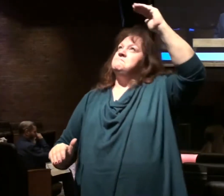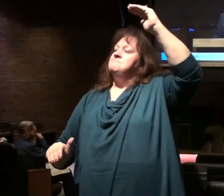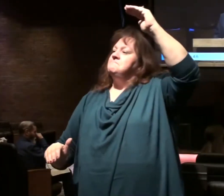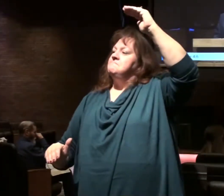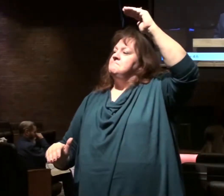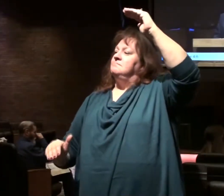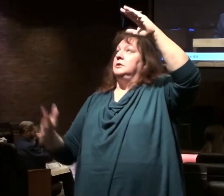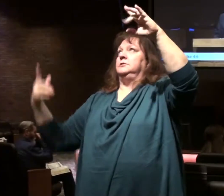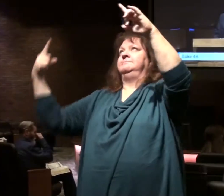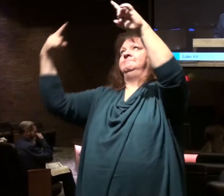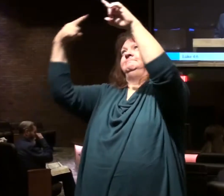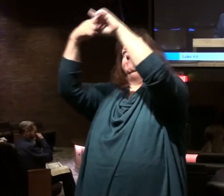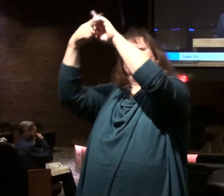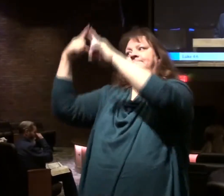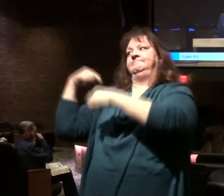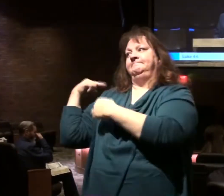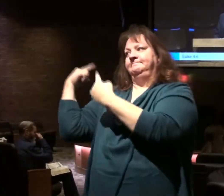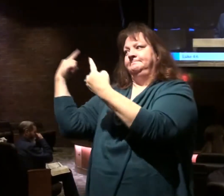is the conflict.